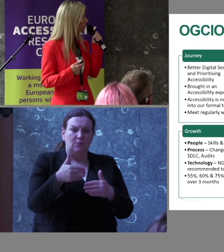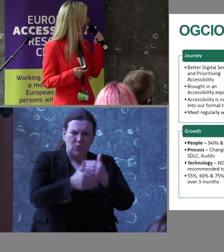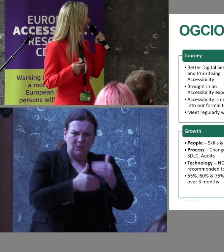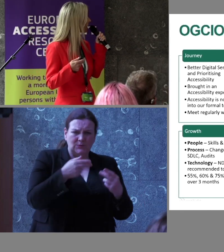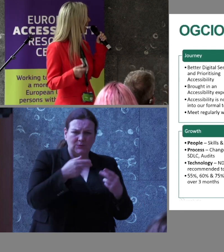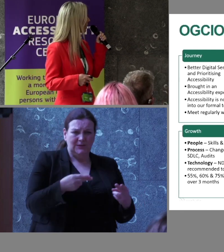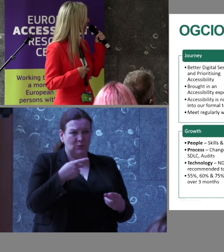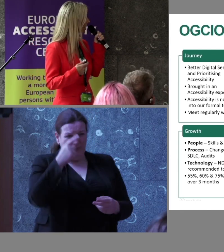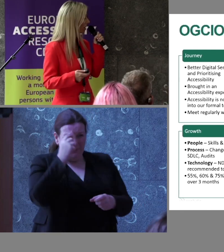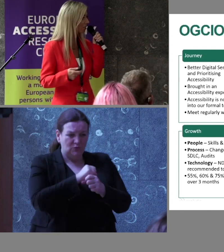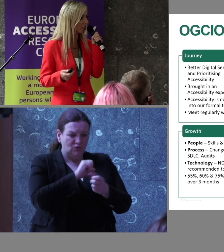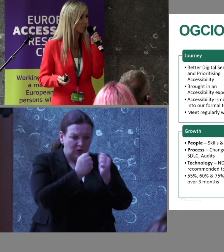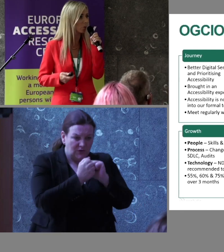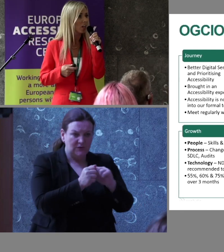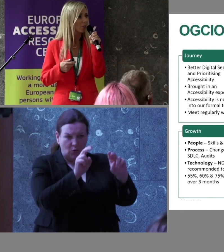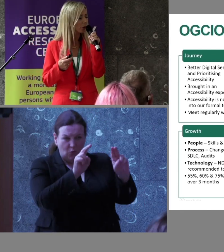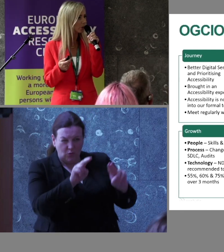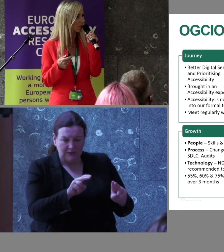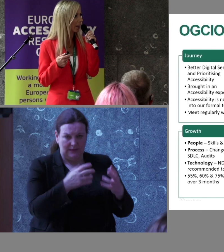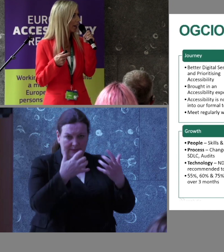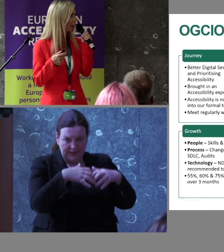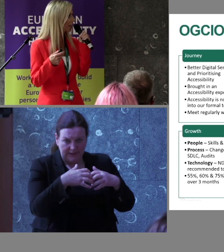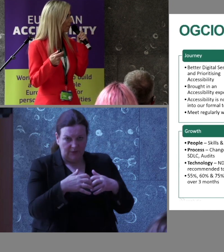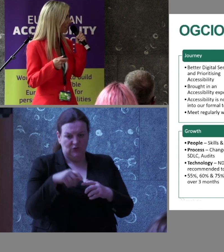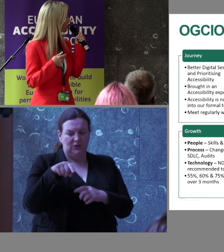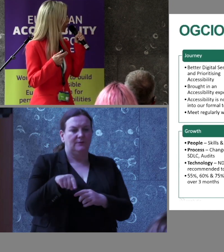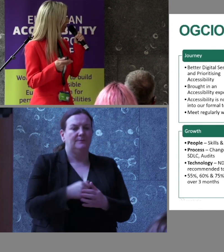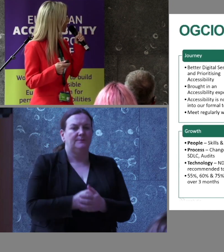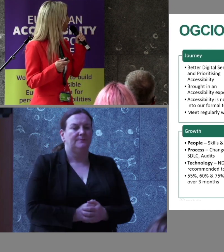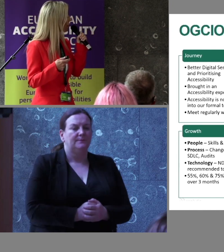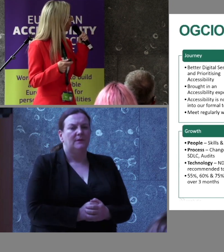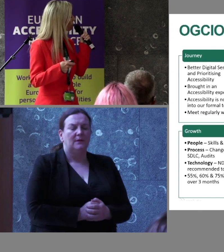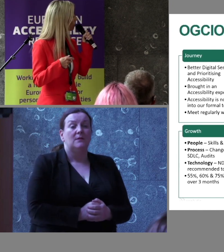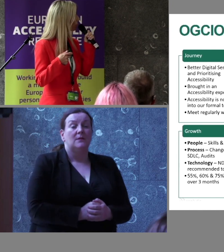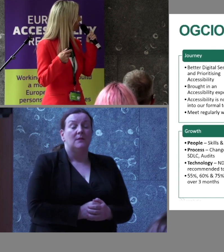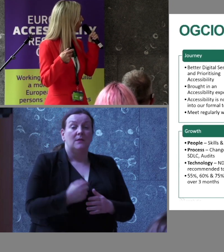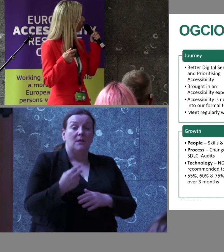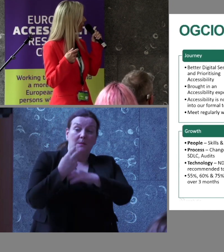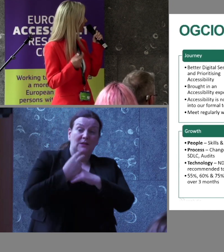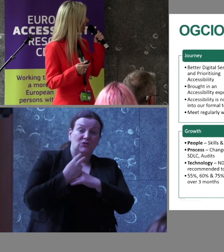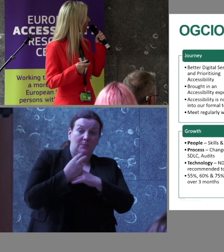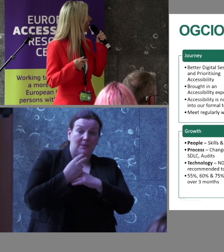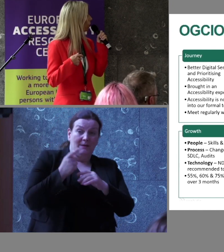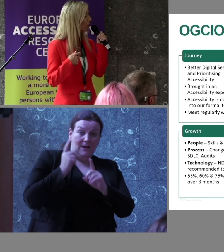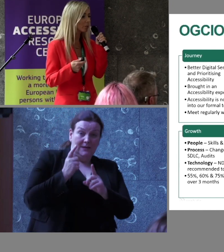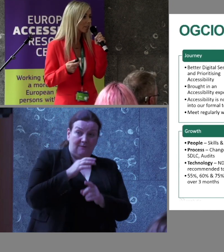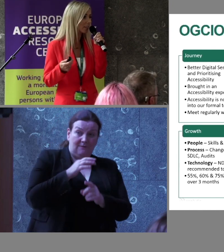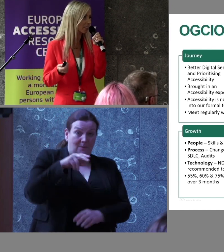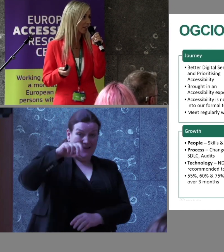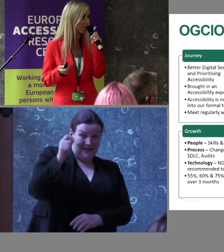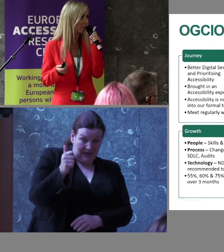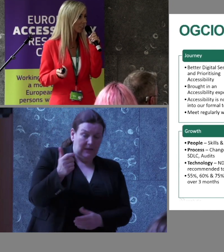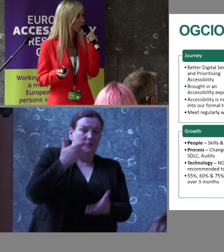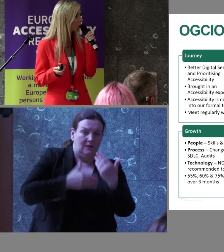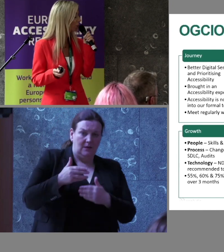come in, audits, and then the technology. So those, the mentorship and advice that we get from NDA, we're using the